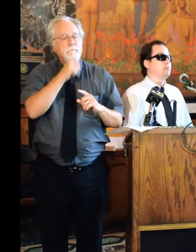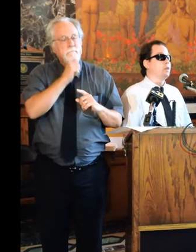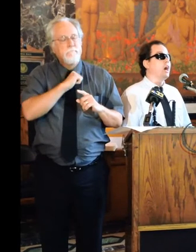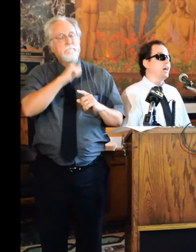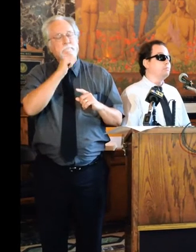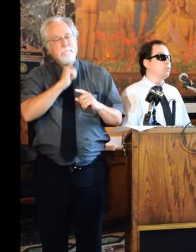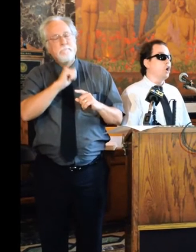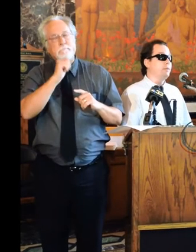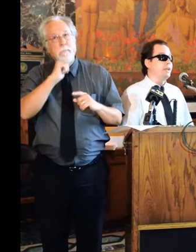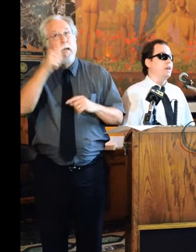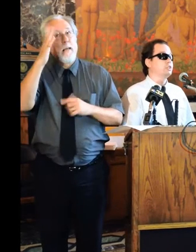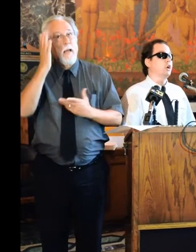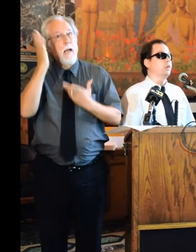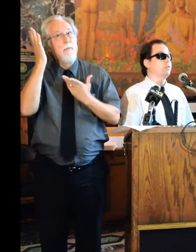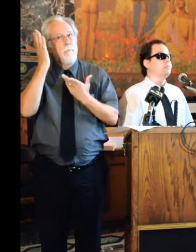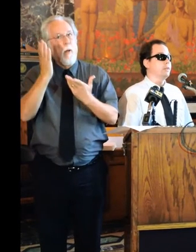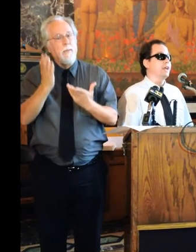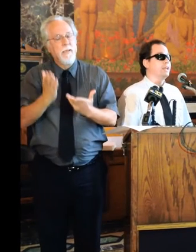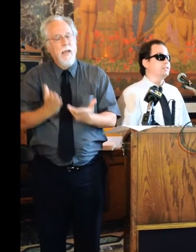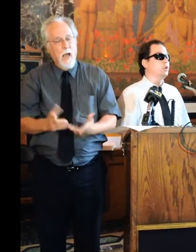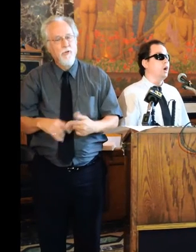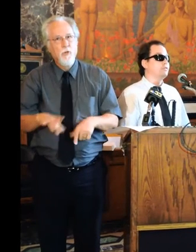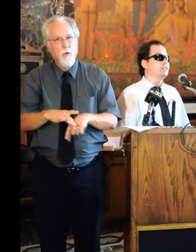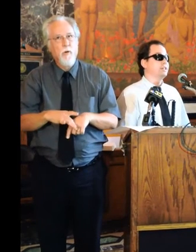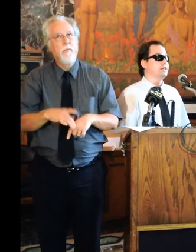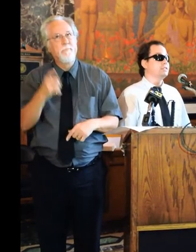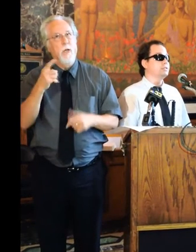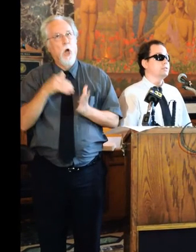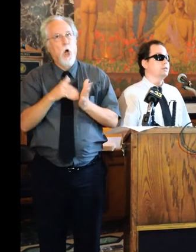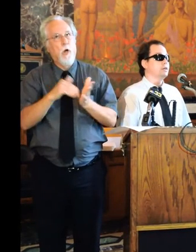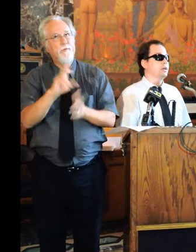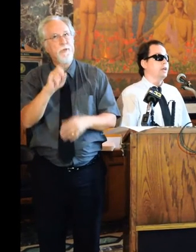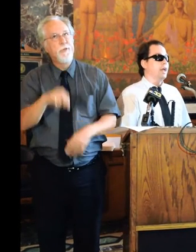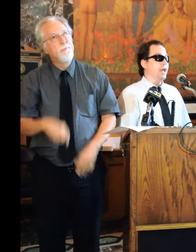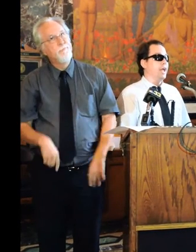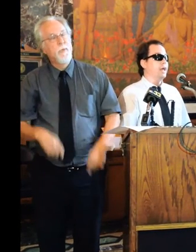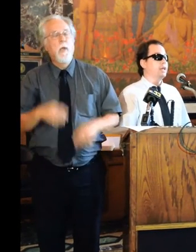God brought me down to earth like he so often does.